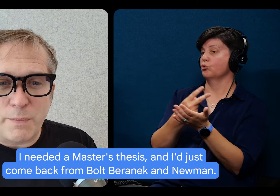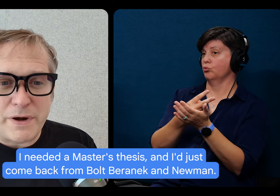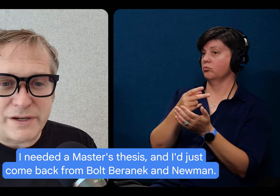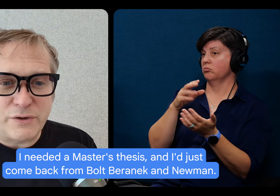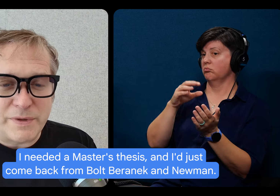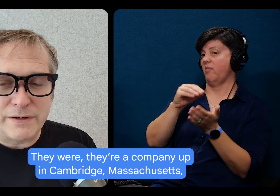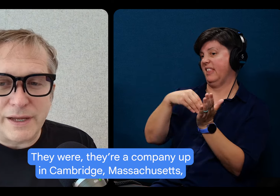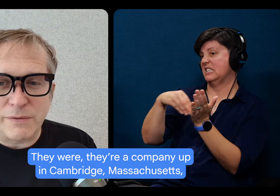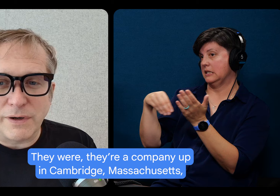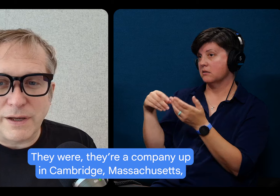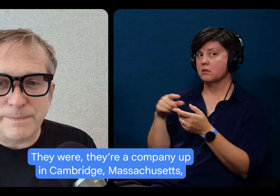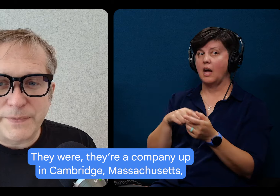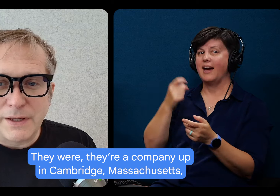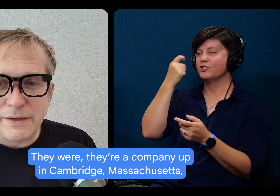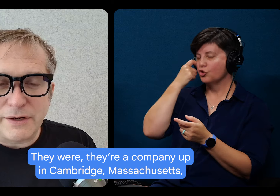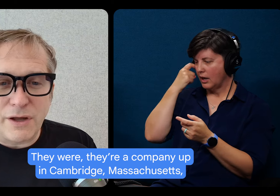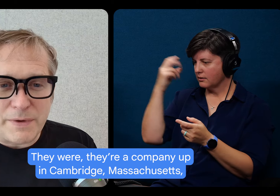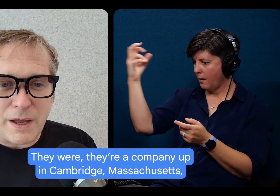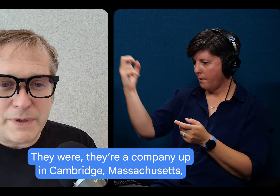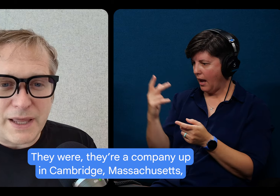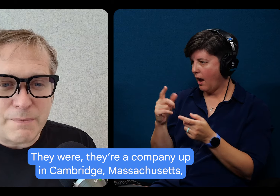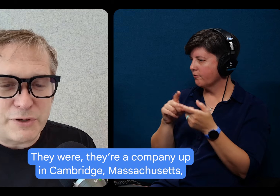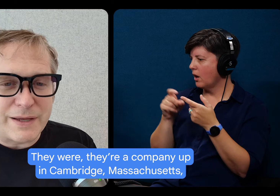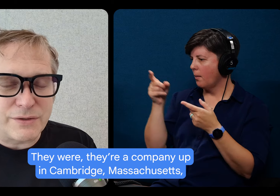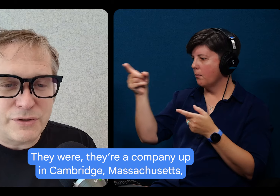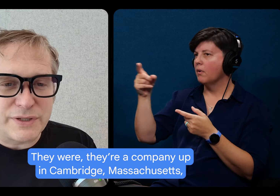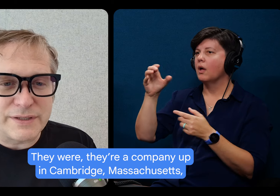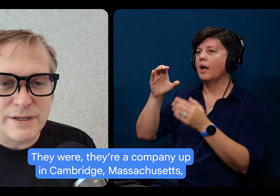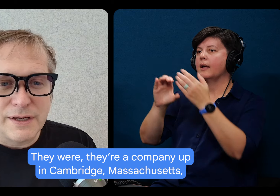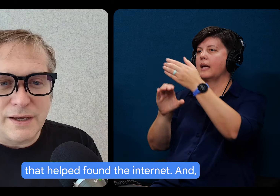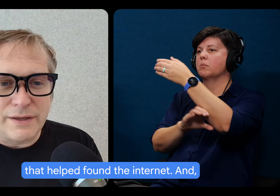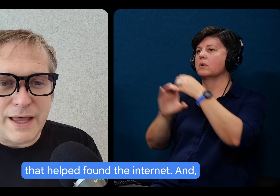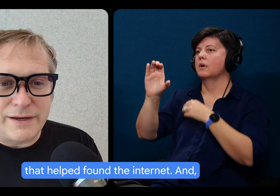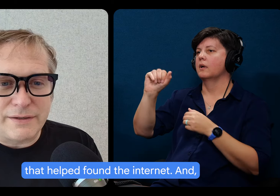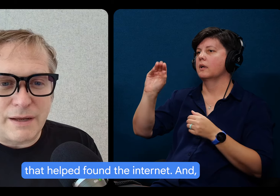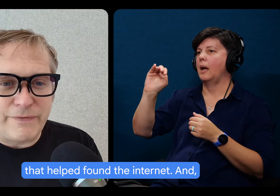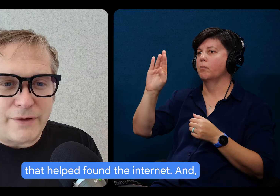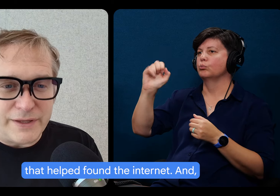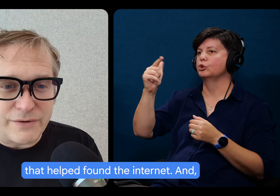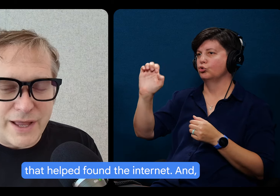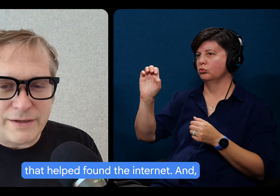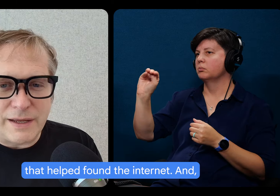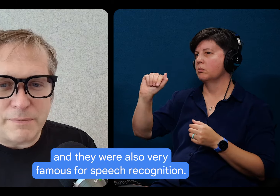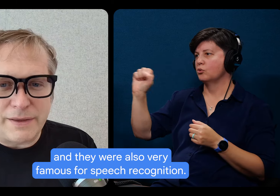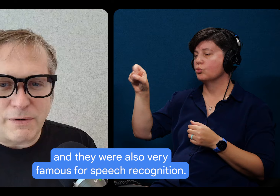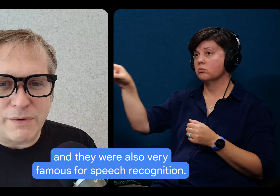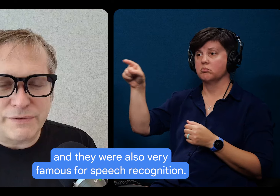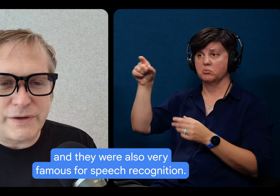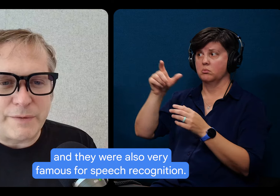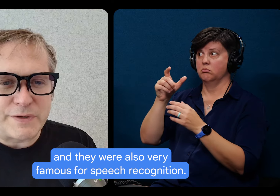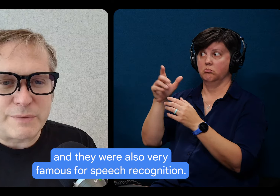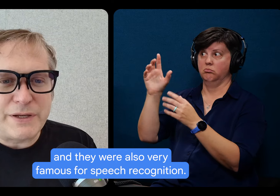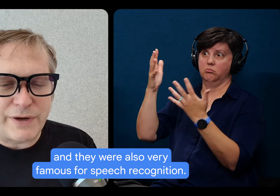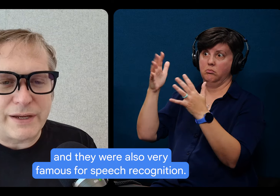from both Bernick and Newman. They were their company up in Cambridge, Massachusetts, that helped found the Internet. And they were